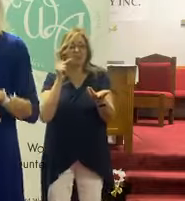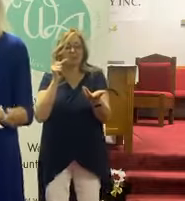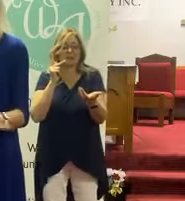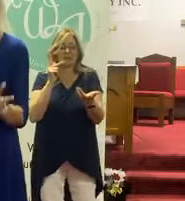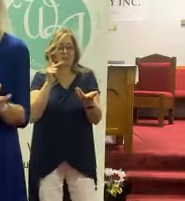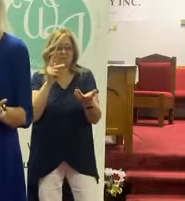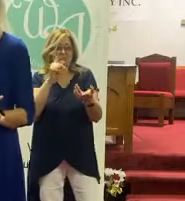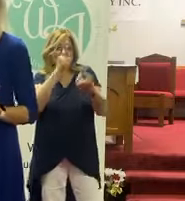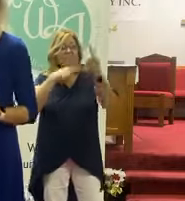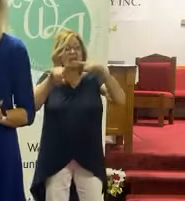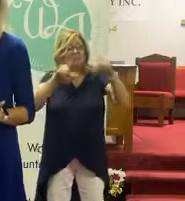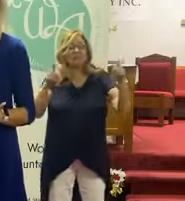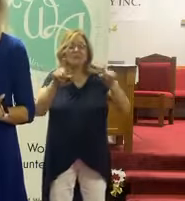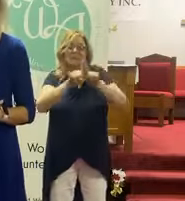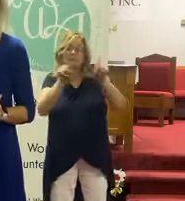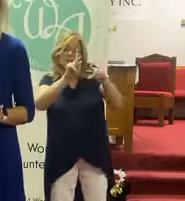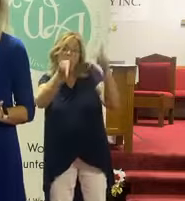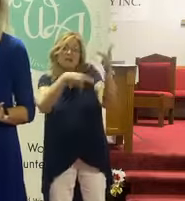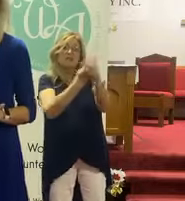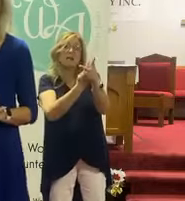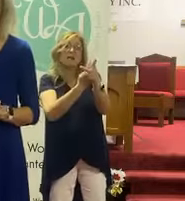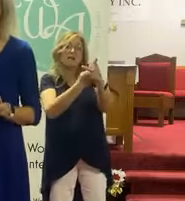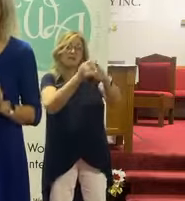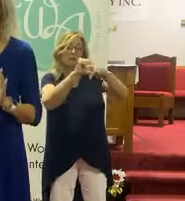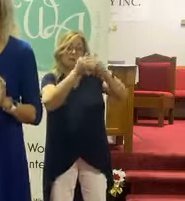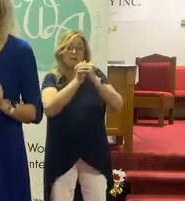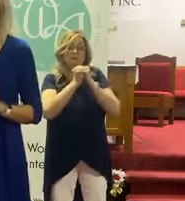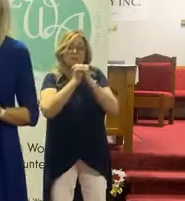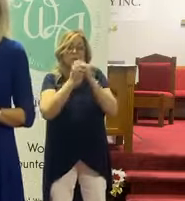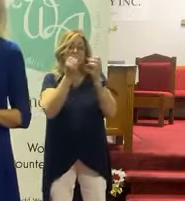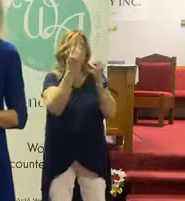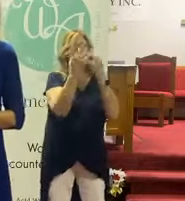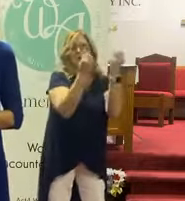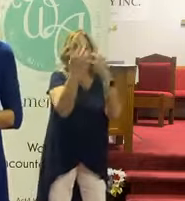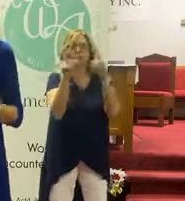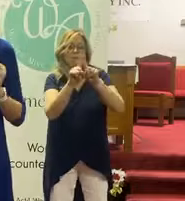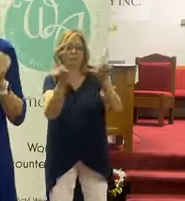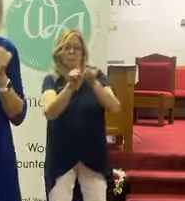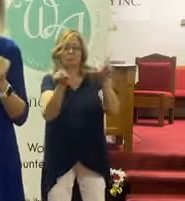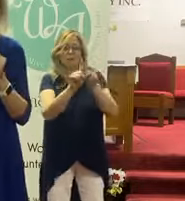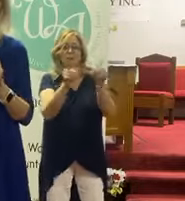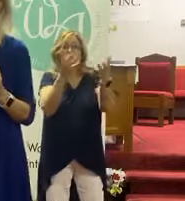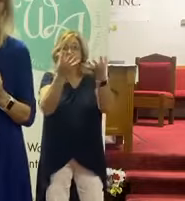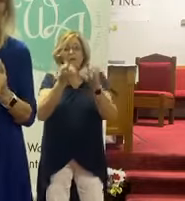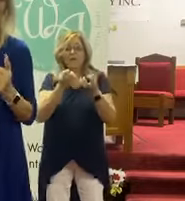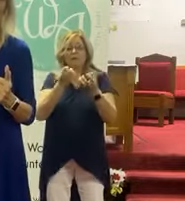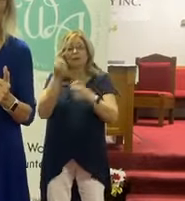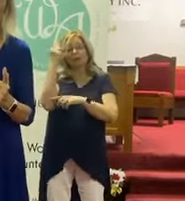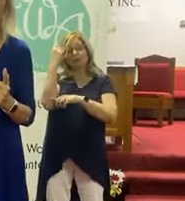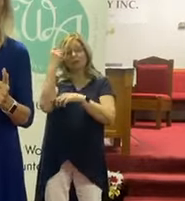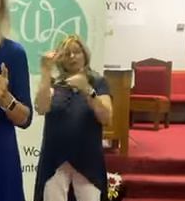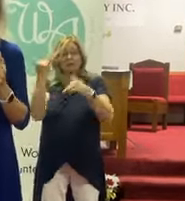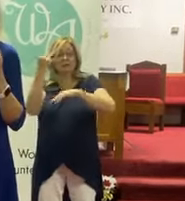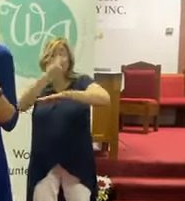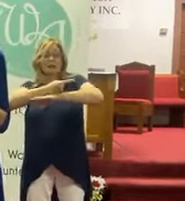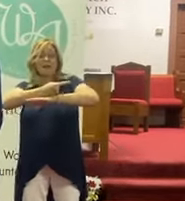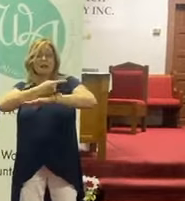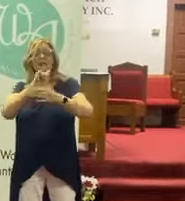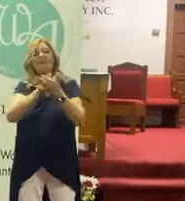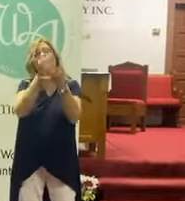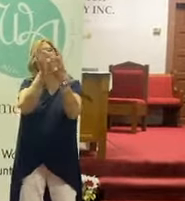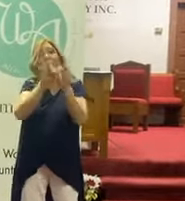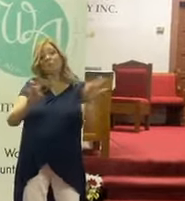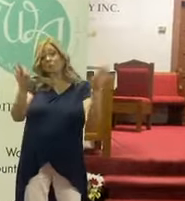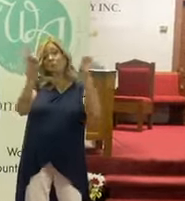demonstrated another form of worship for the Lord. So there's many ways to worship. But what I want you to get today is the